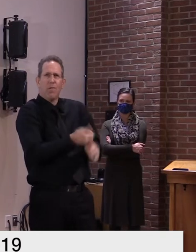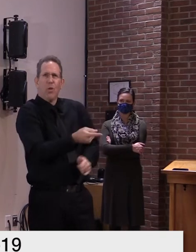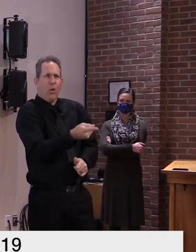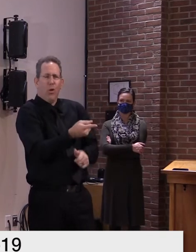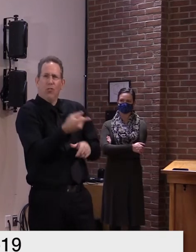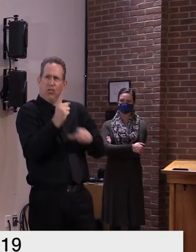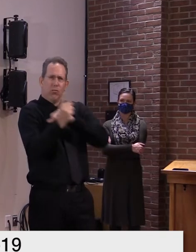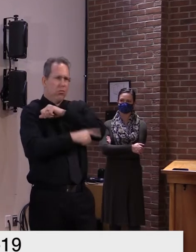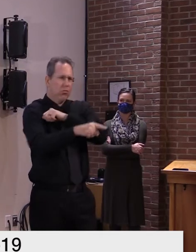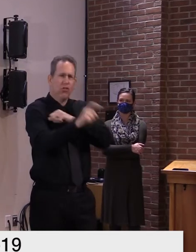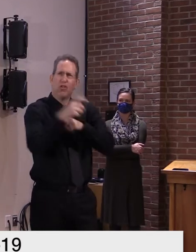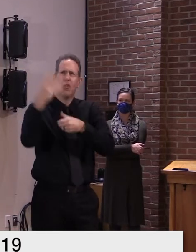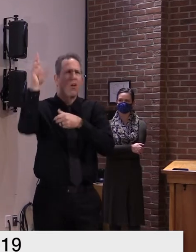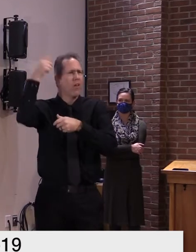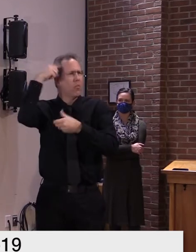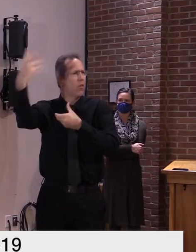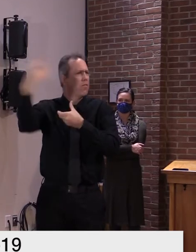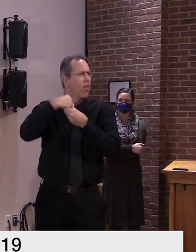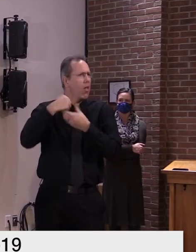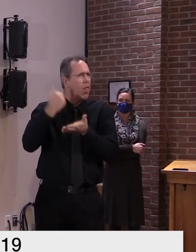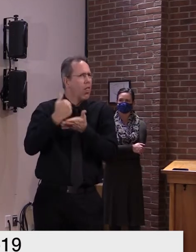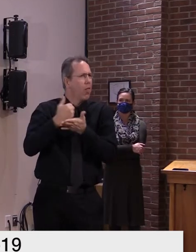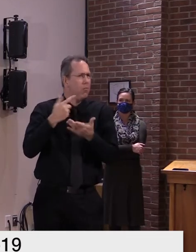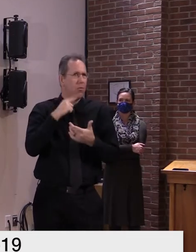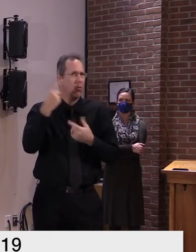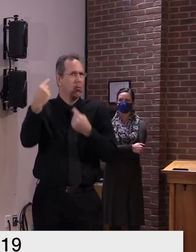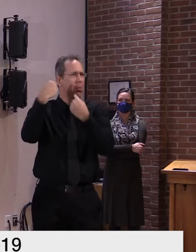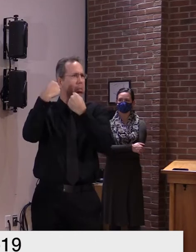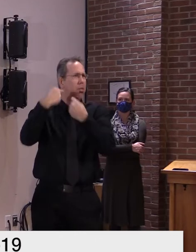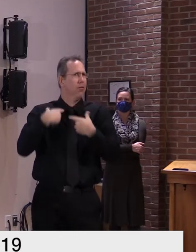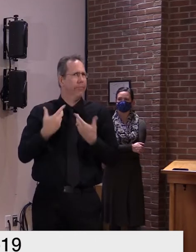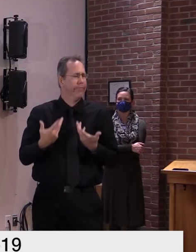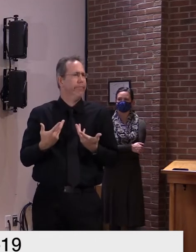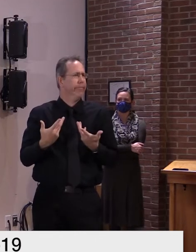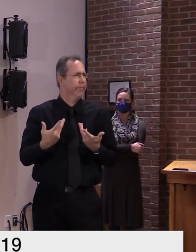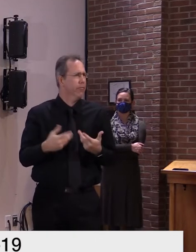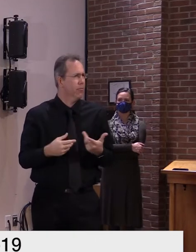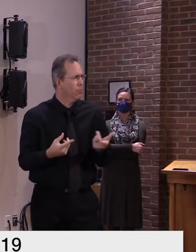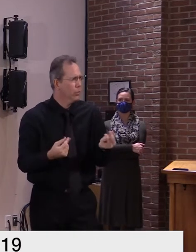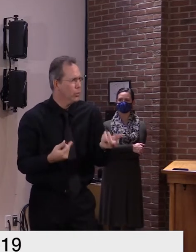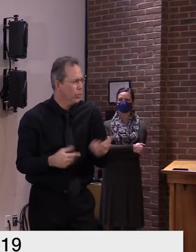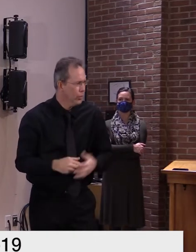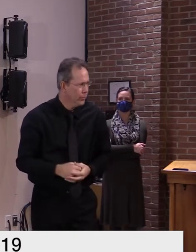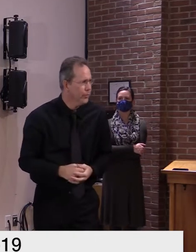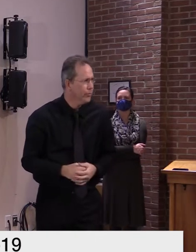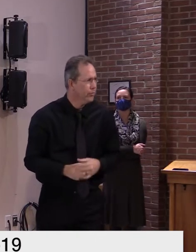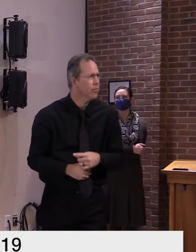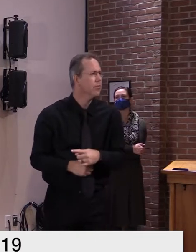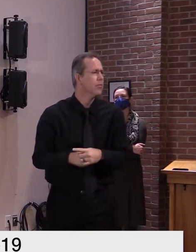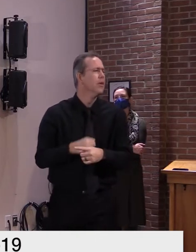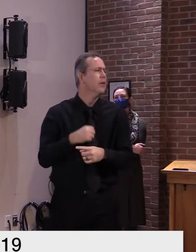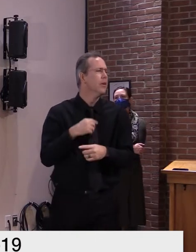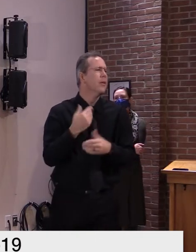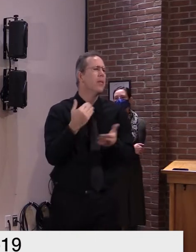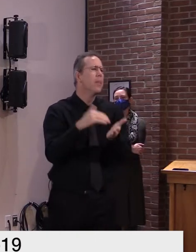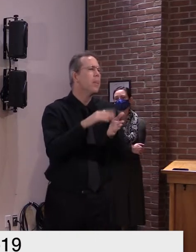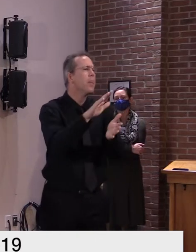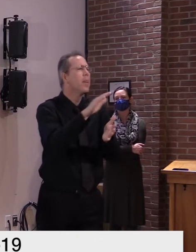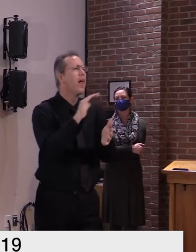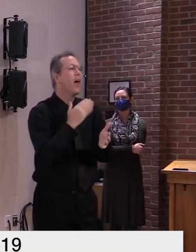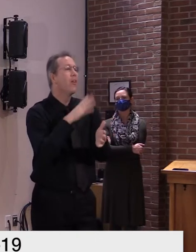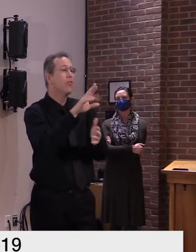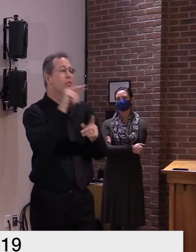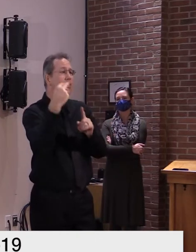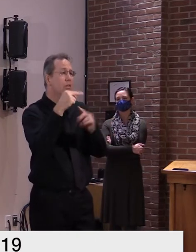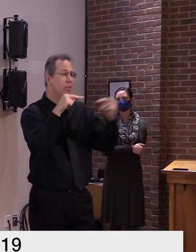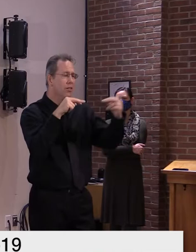well again it's not uh we don't look at it as a punishment it's just a reality when we see the community spread we see the social gatherings